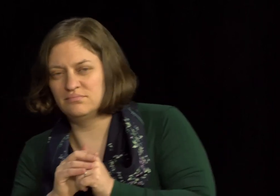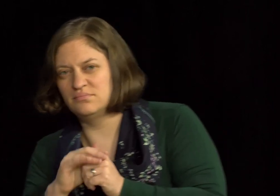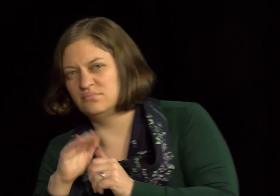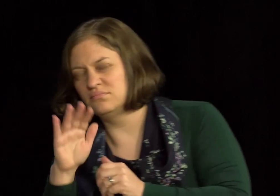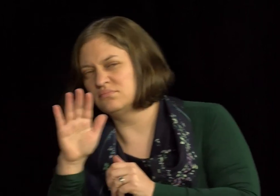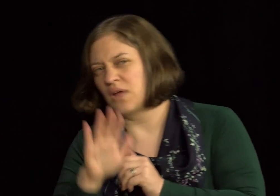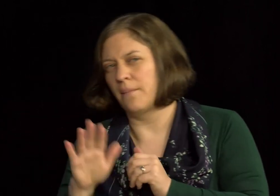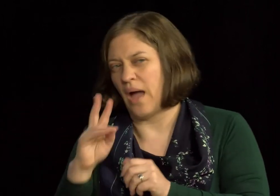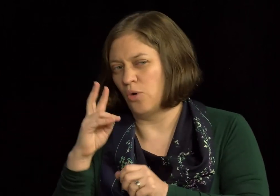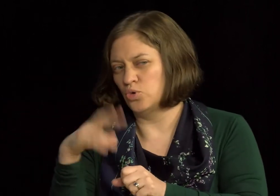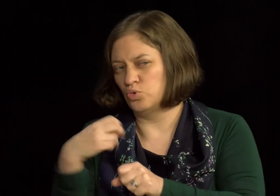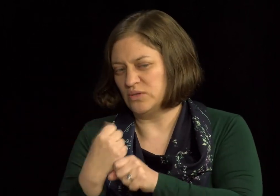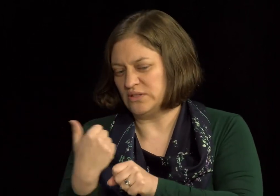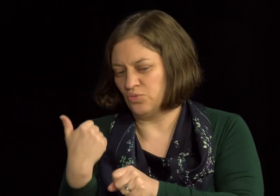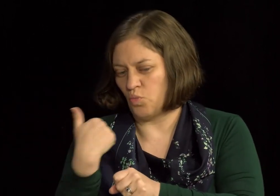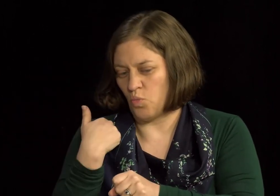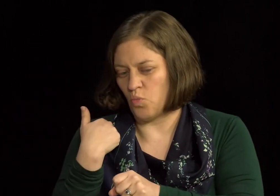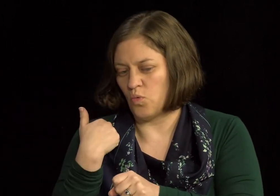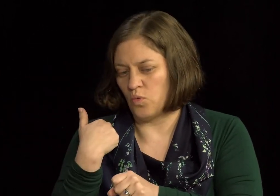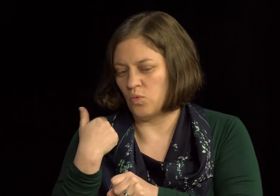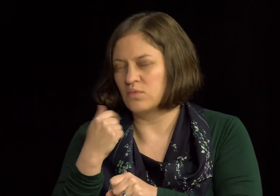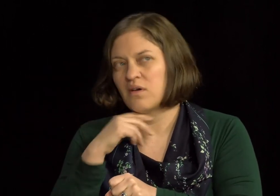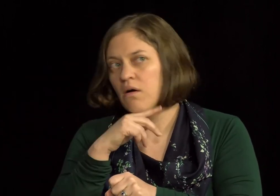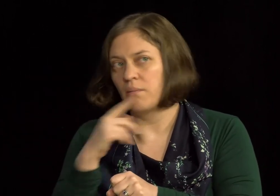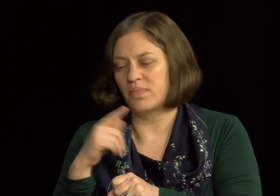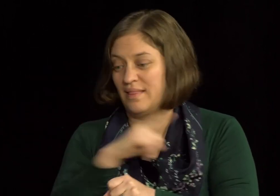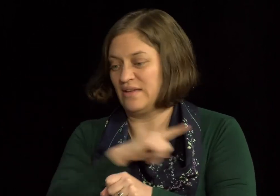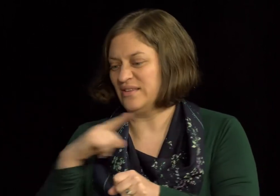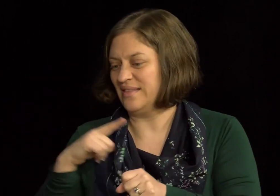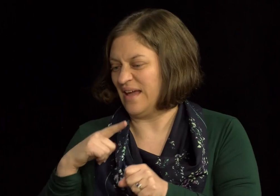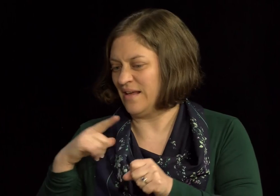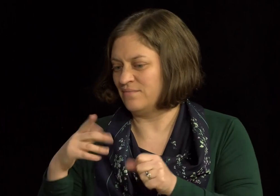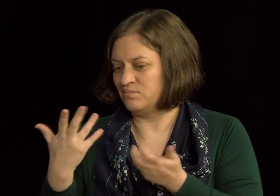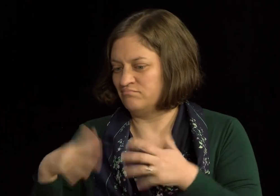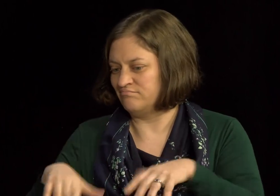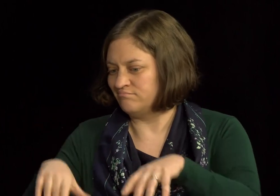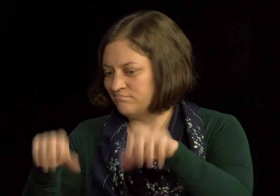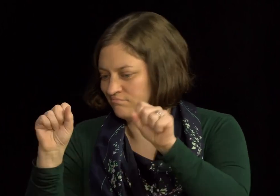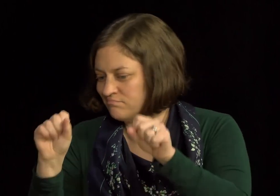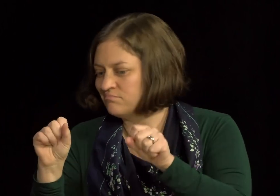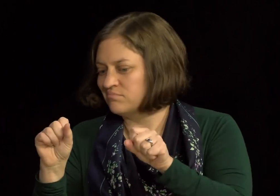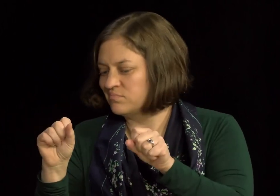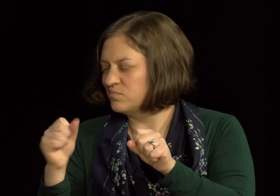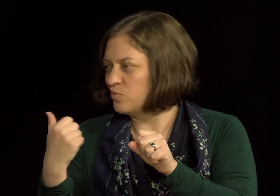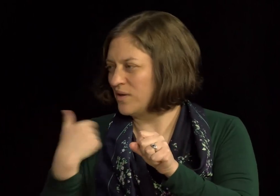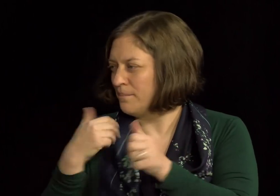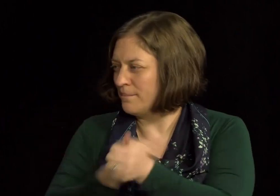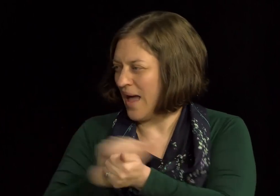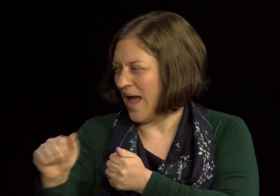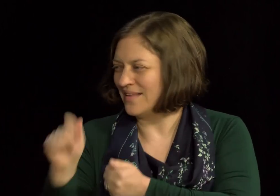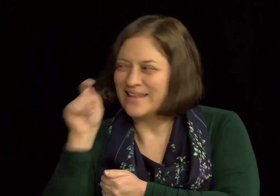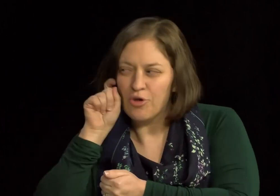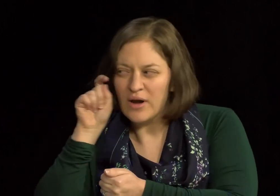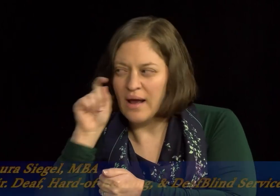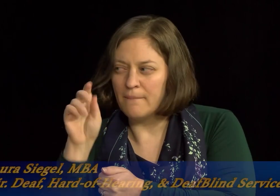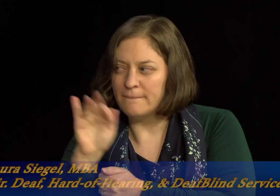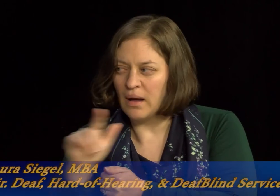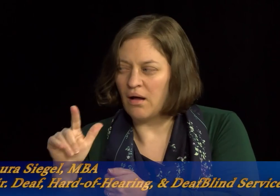So, about two years ago, the legislature passed a hearing